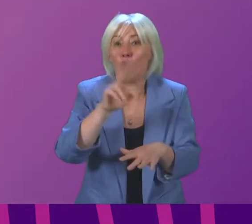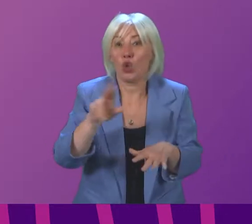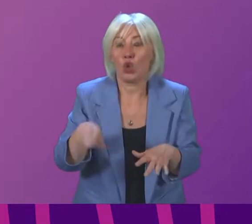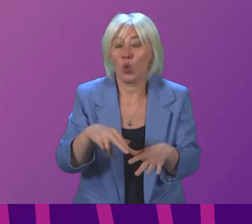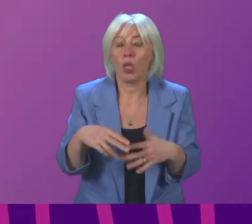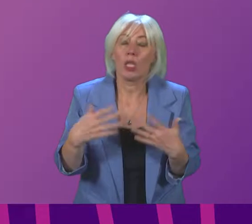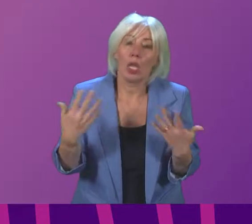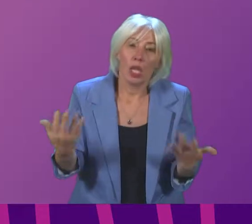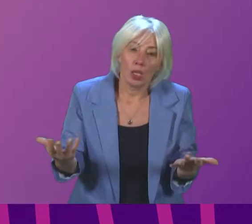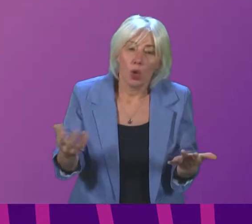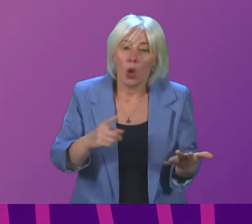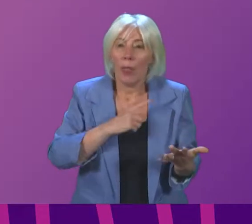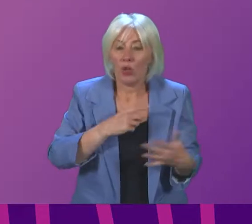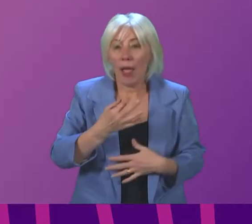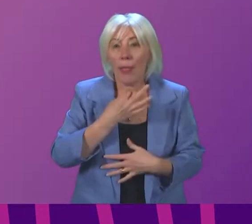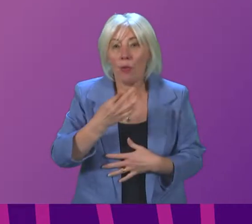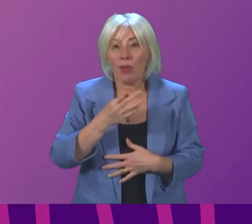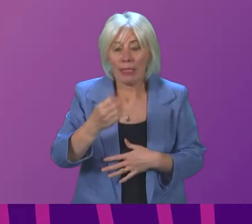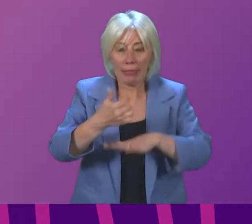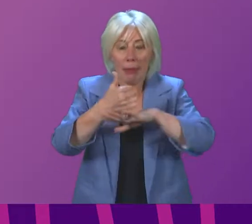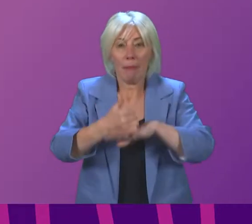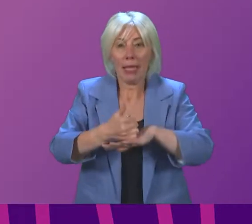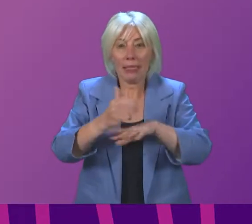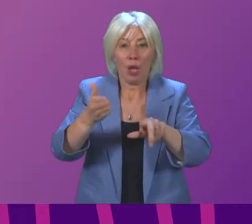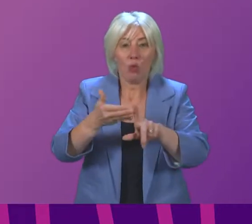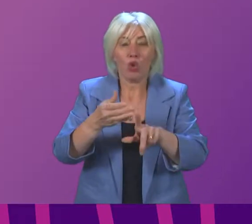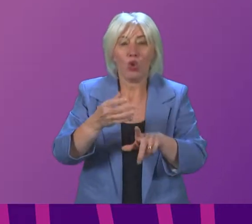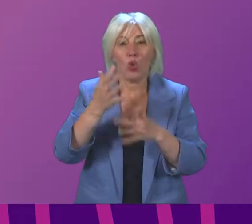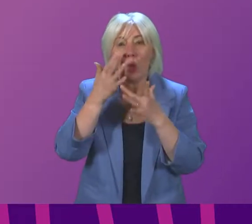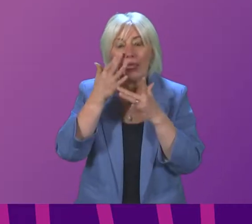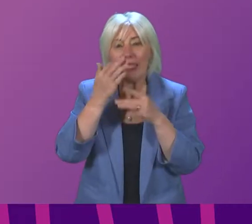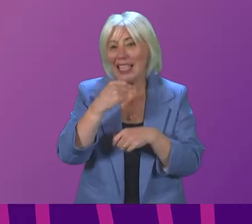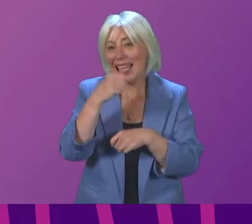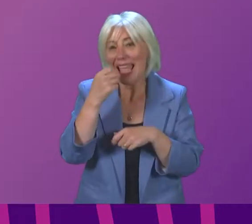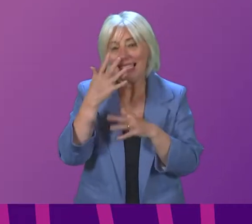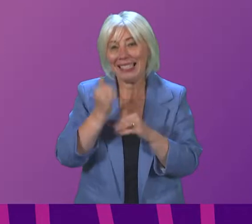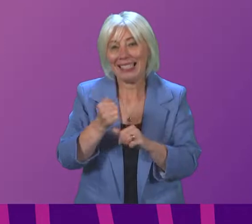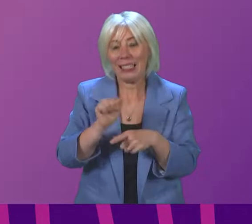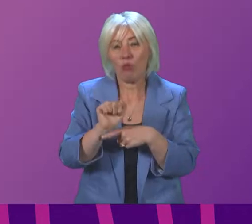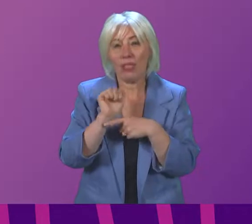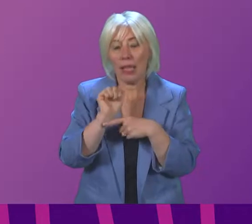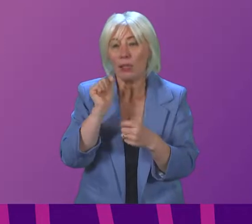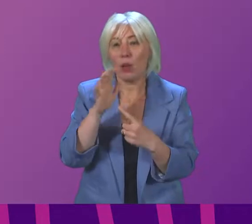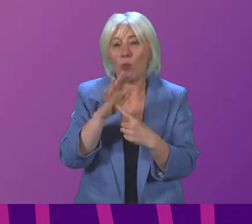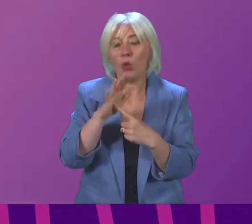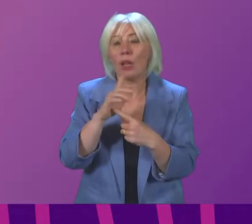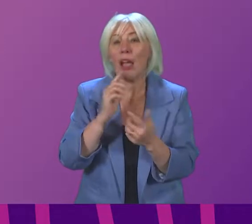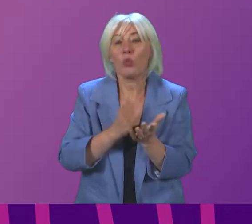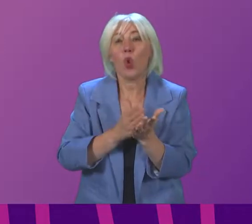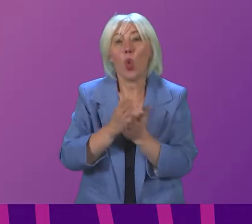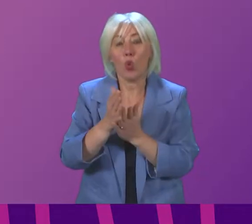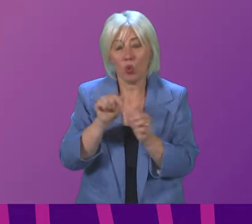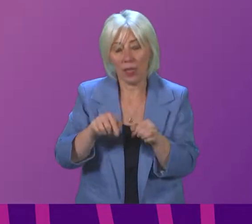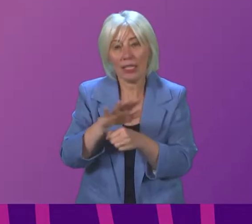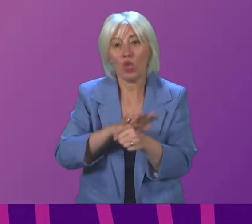otherwise do that is why the risk-based approach that test and protect uses is so important but as this situation develops we are going to have to